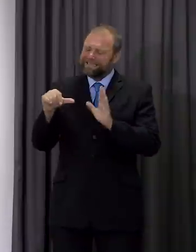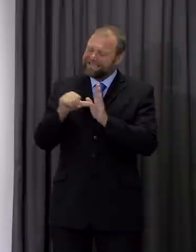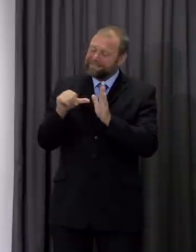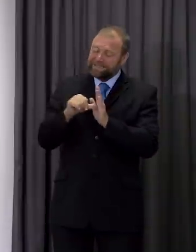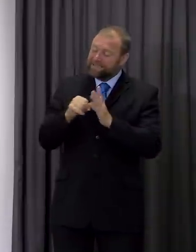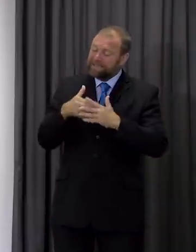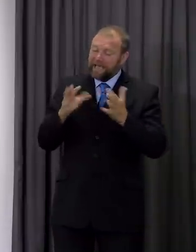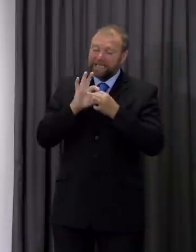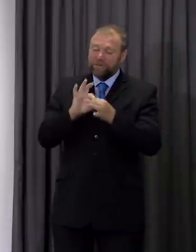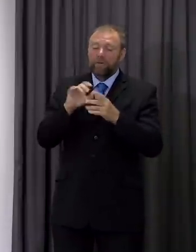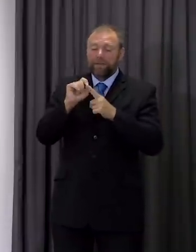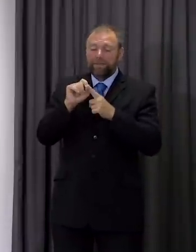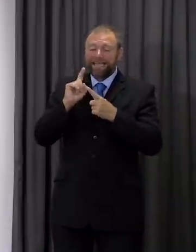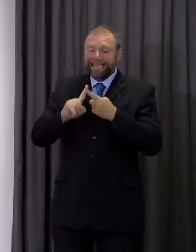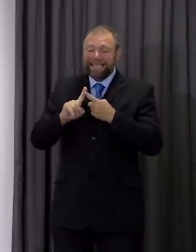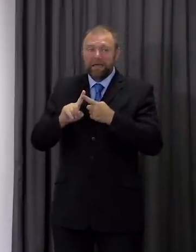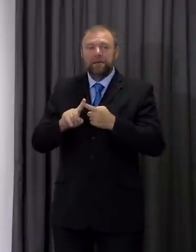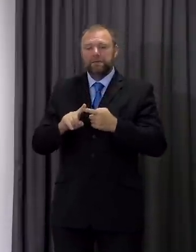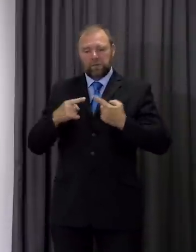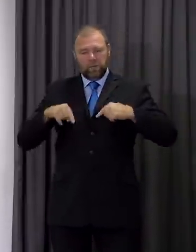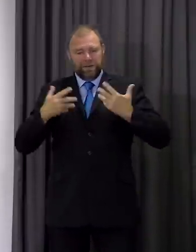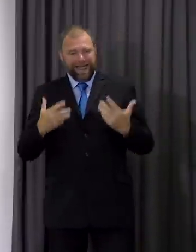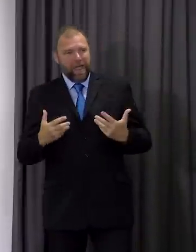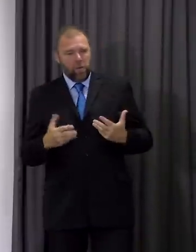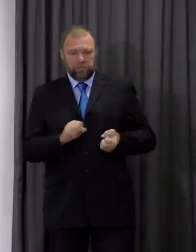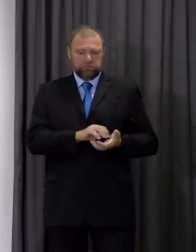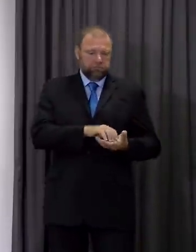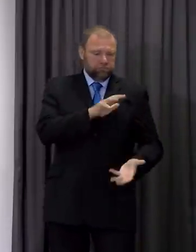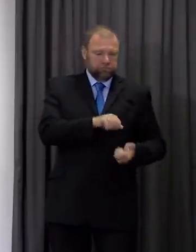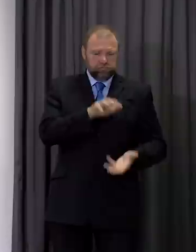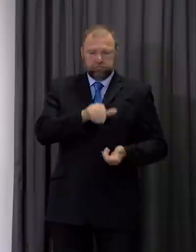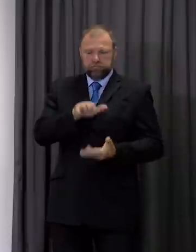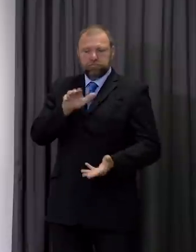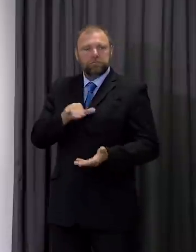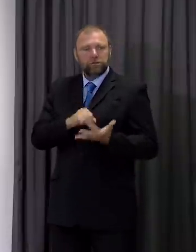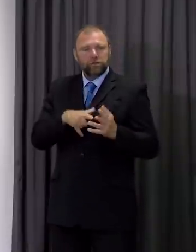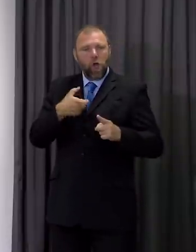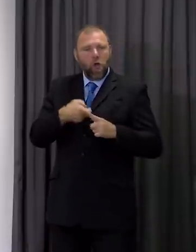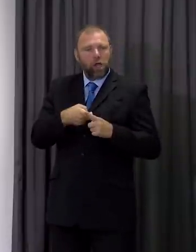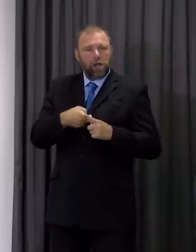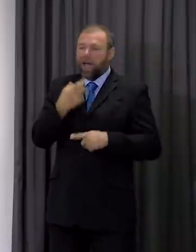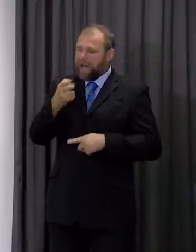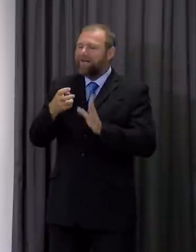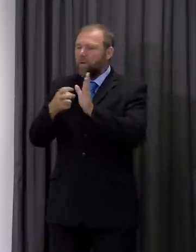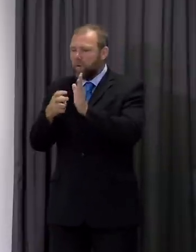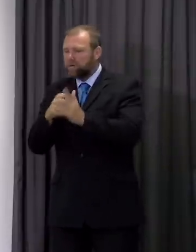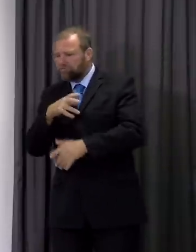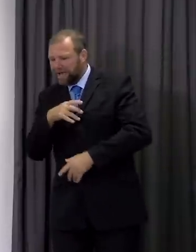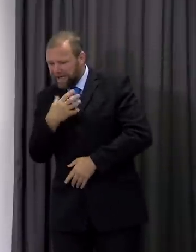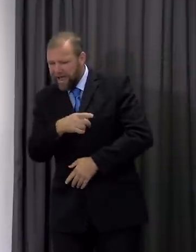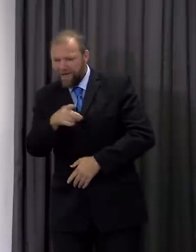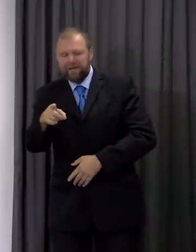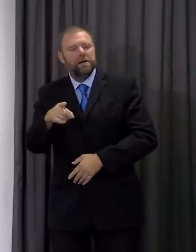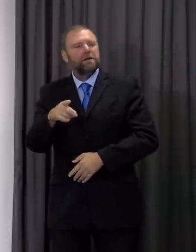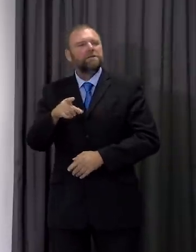we have significantly restocked our provision for PPE we have a range of orders still to come in but we are in a much better position now than